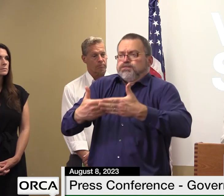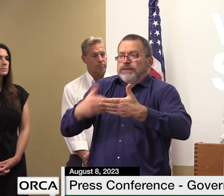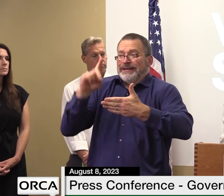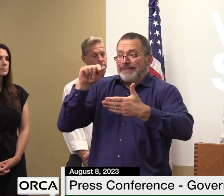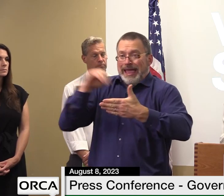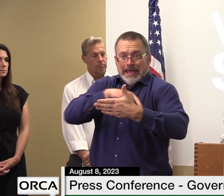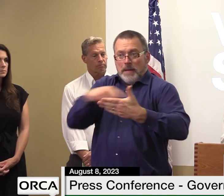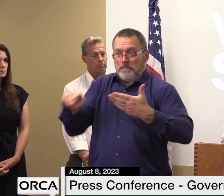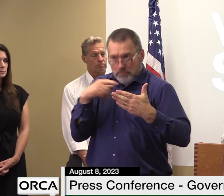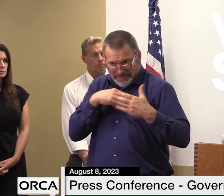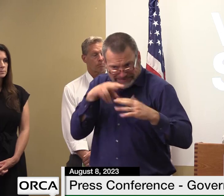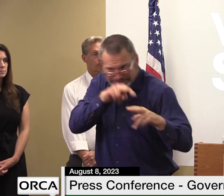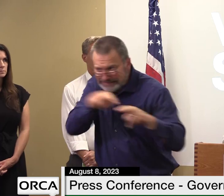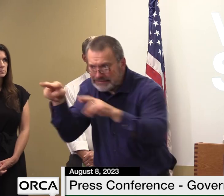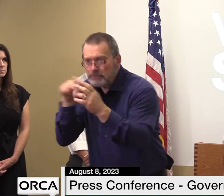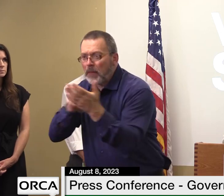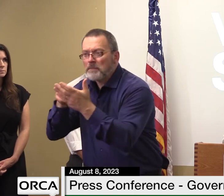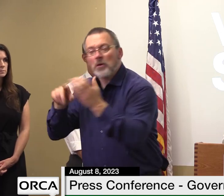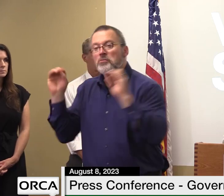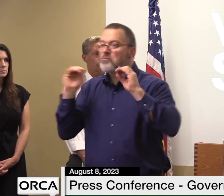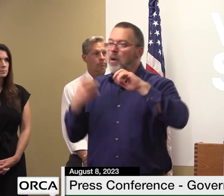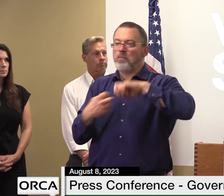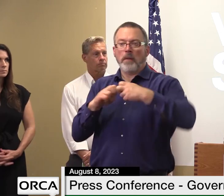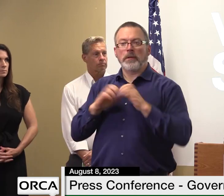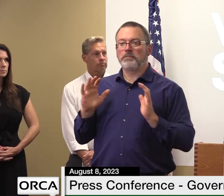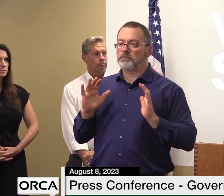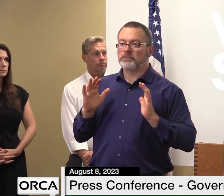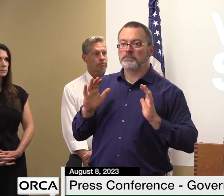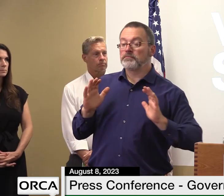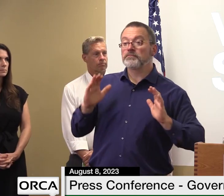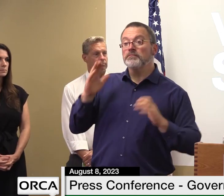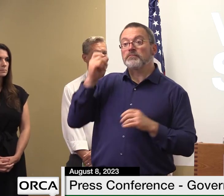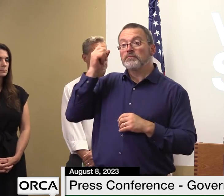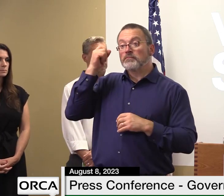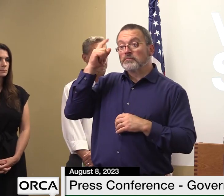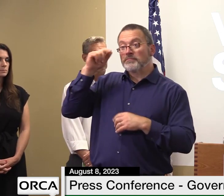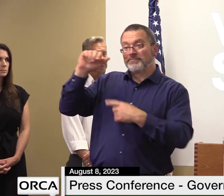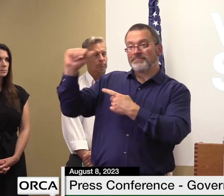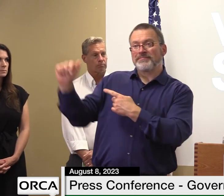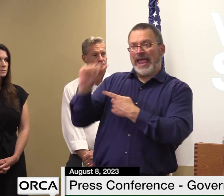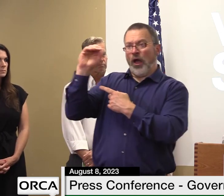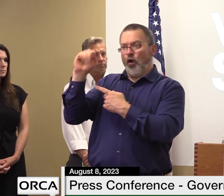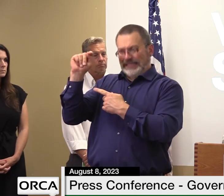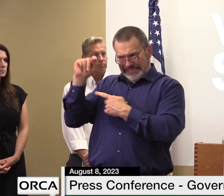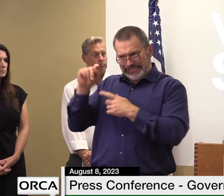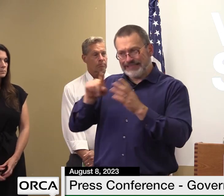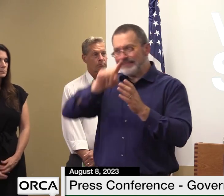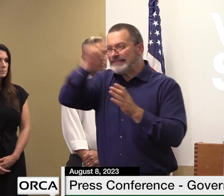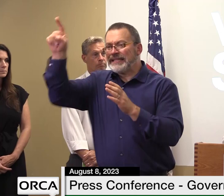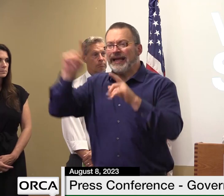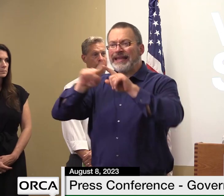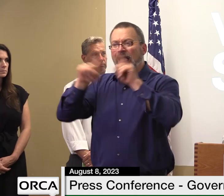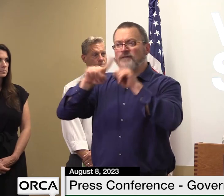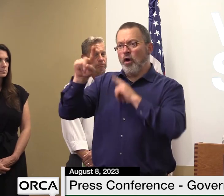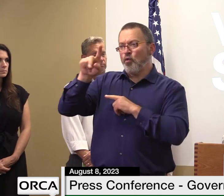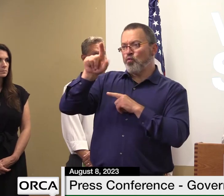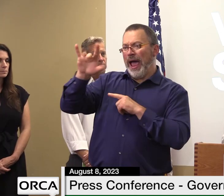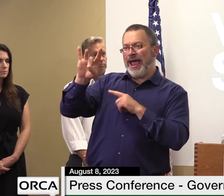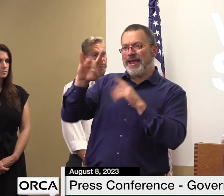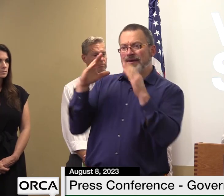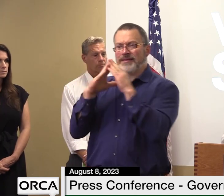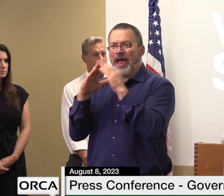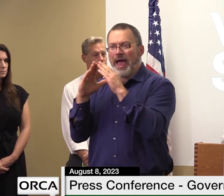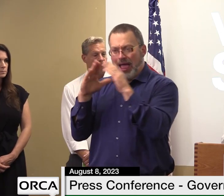today aot is working in 28 rural vermont communities working with the towns